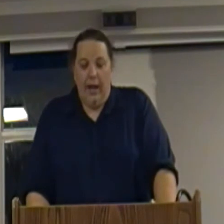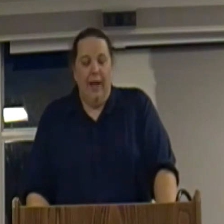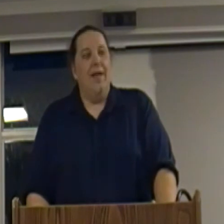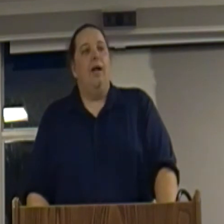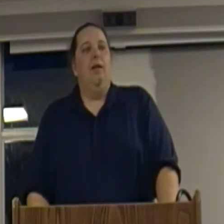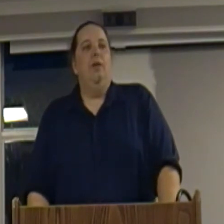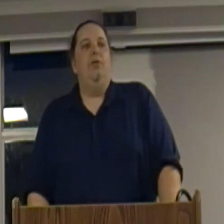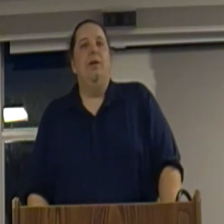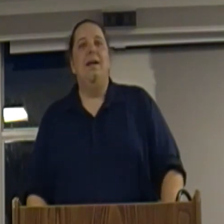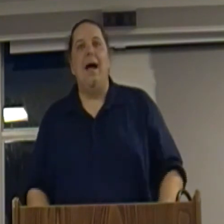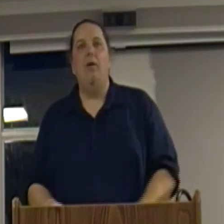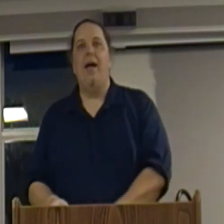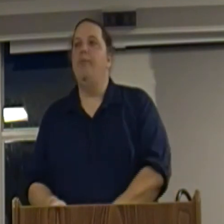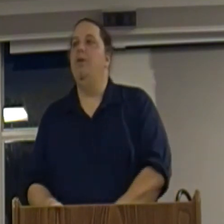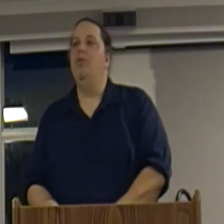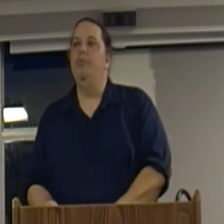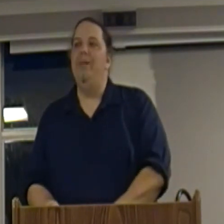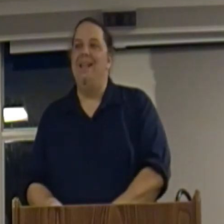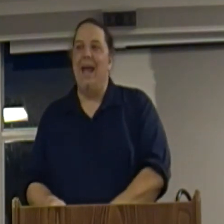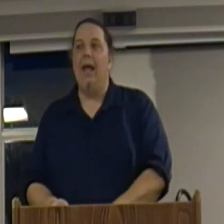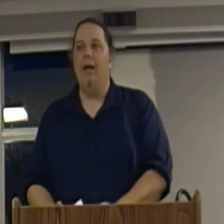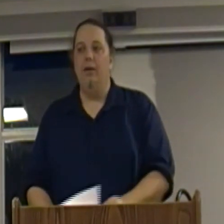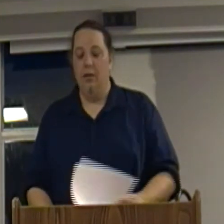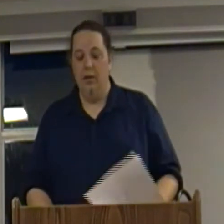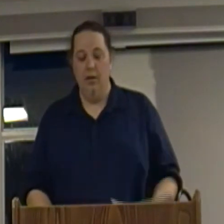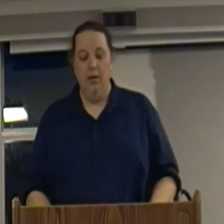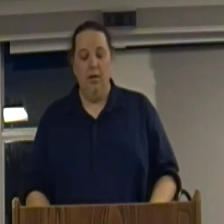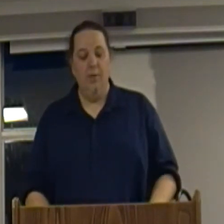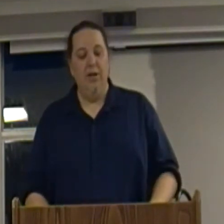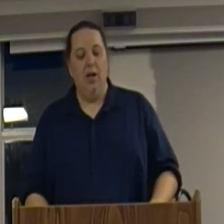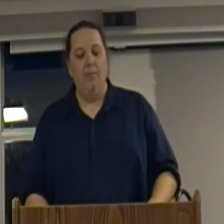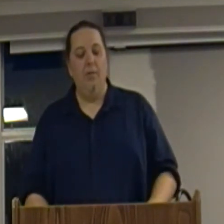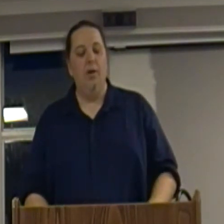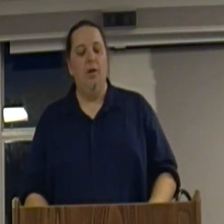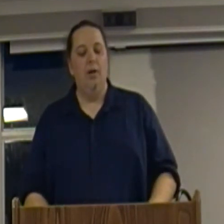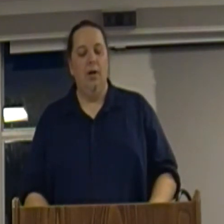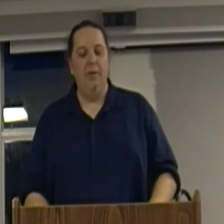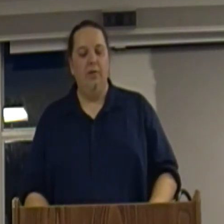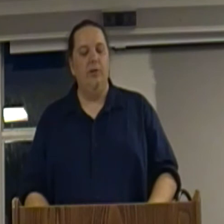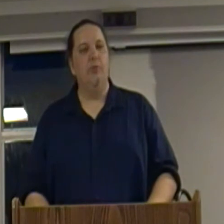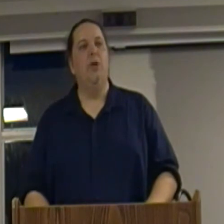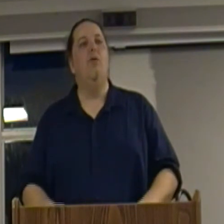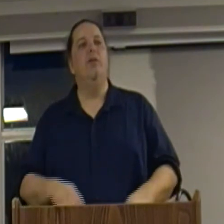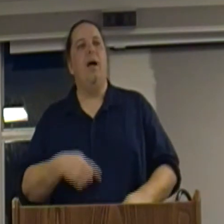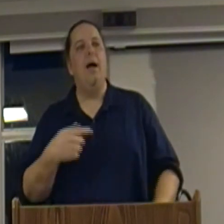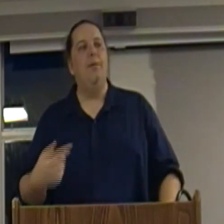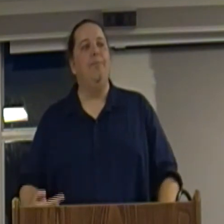And that is how capitalism began to become a big system. And over time,